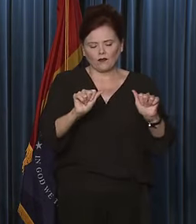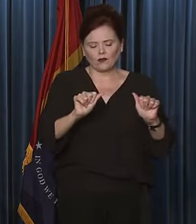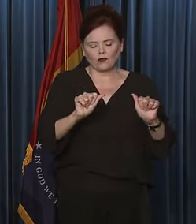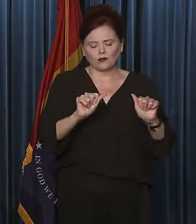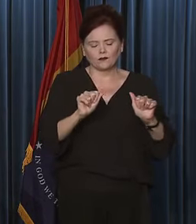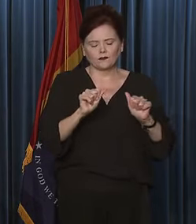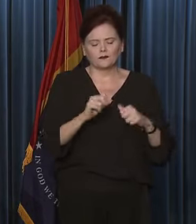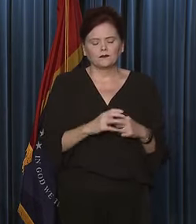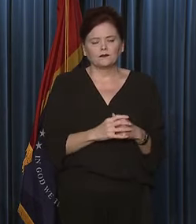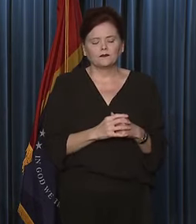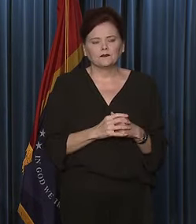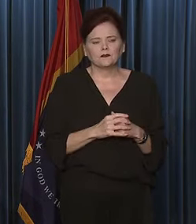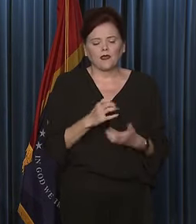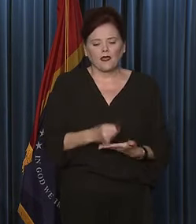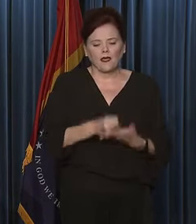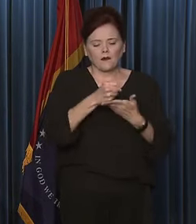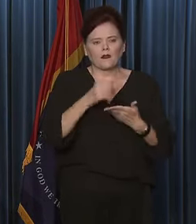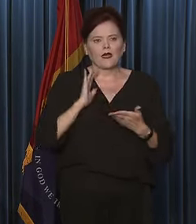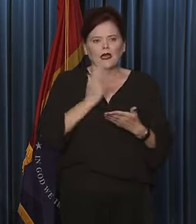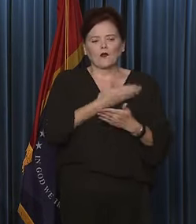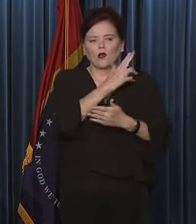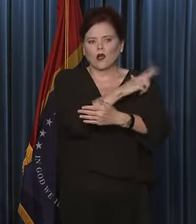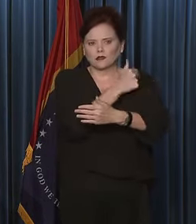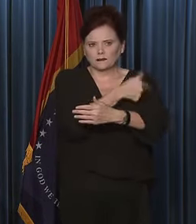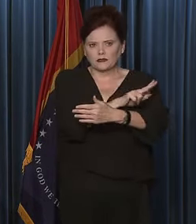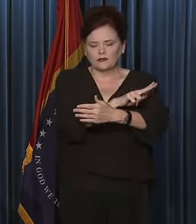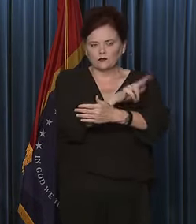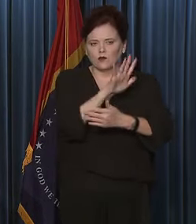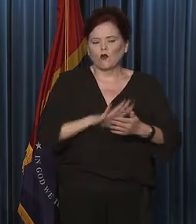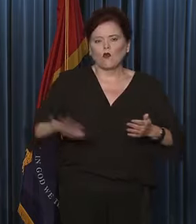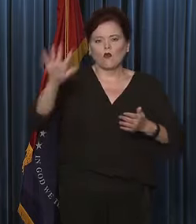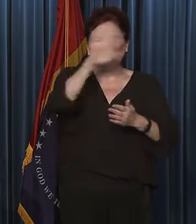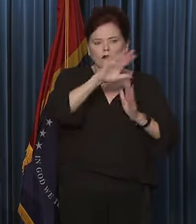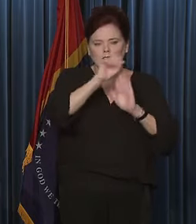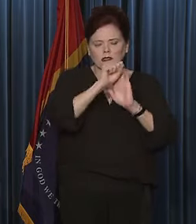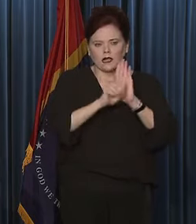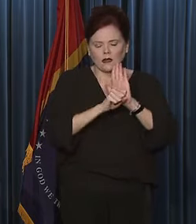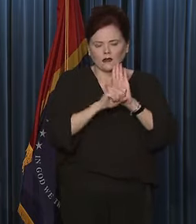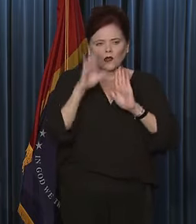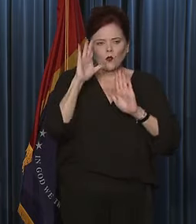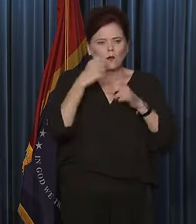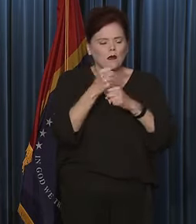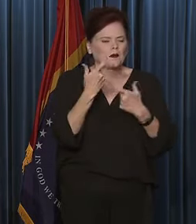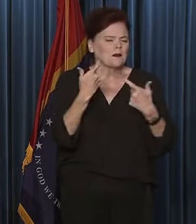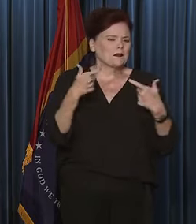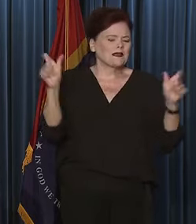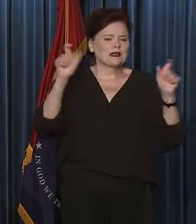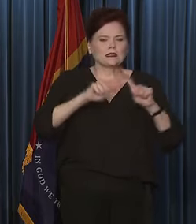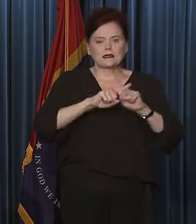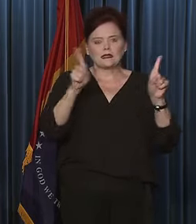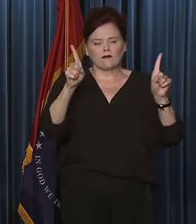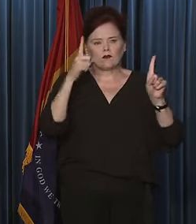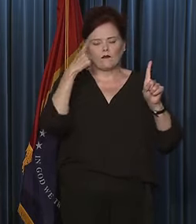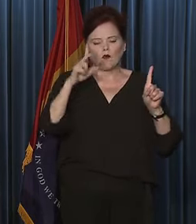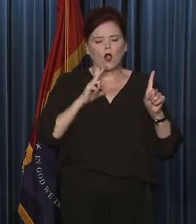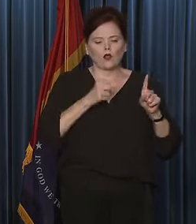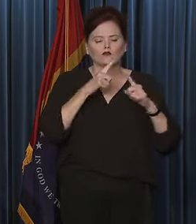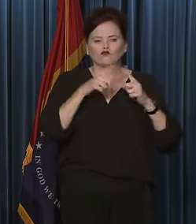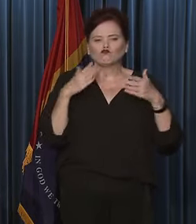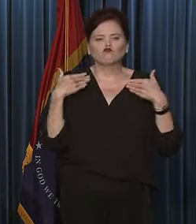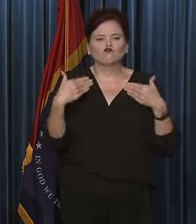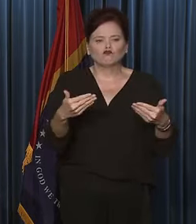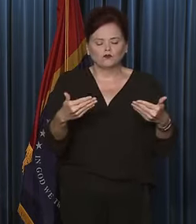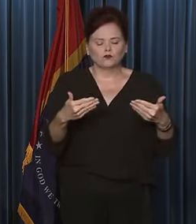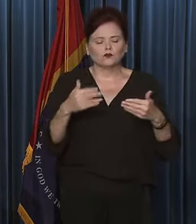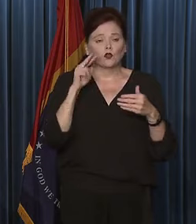helping our hospital capacity throughout the state. I think this is going to make a huge difference for us moving forward. If we